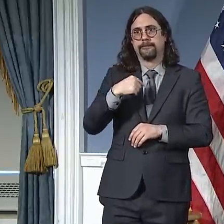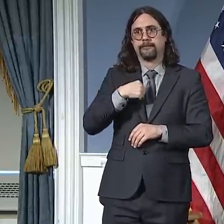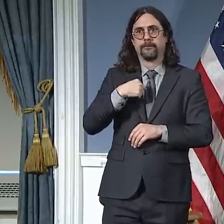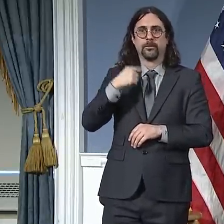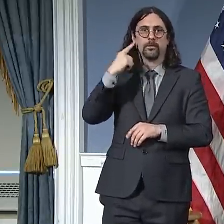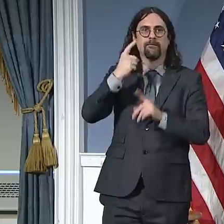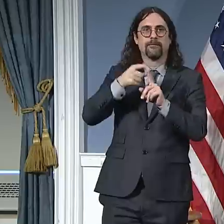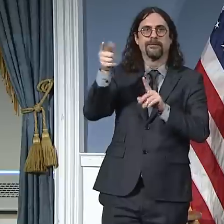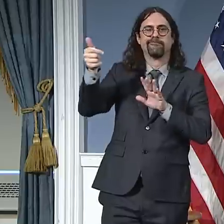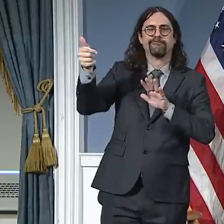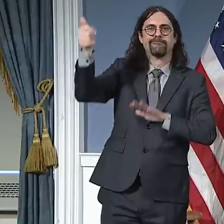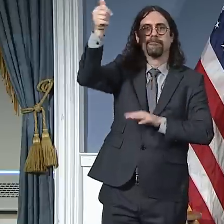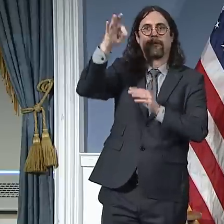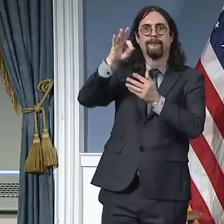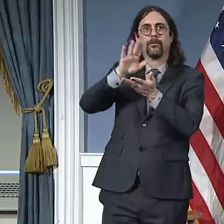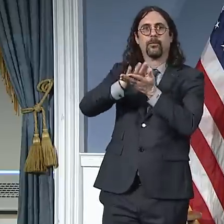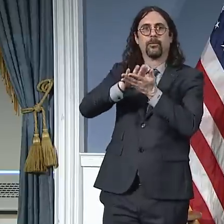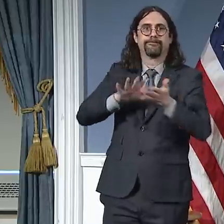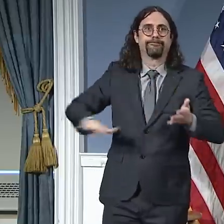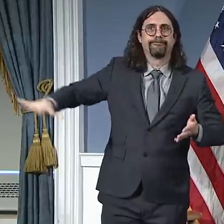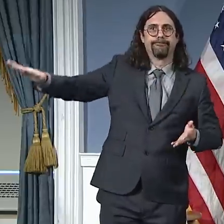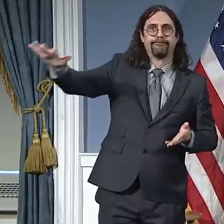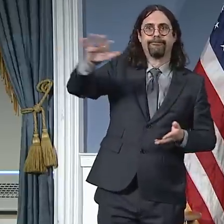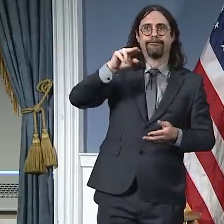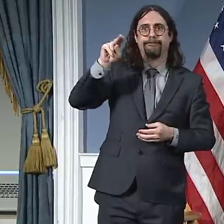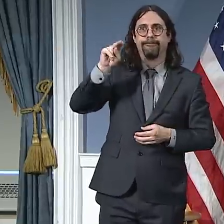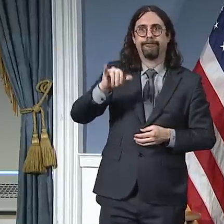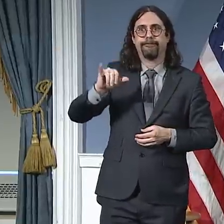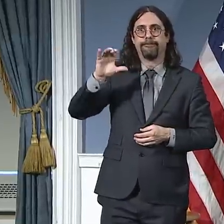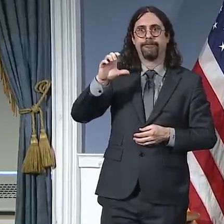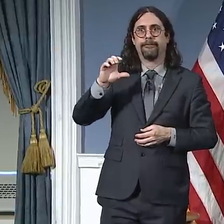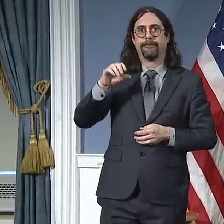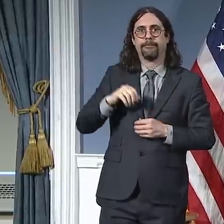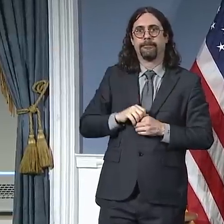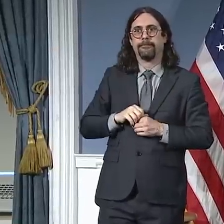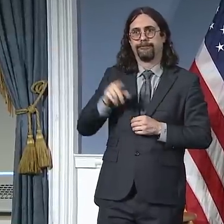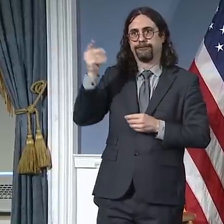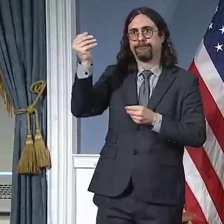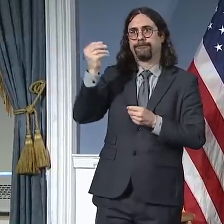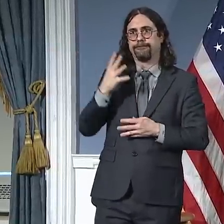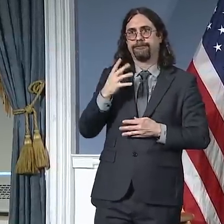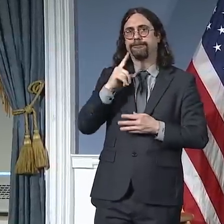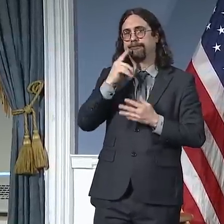pained, and I was too, to hear we lost the principal at Brooklyn Democracy,